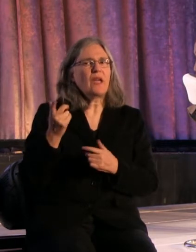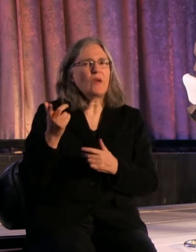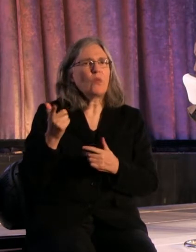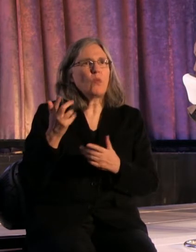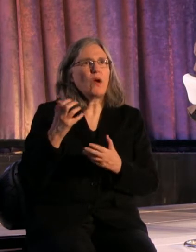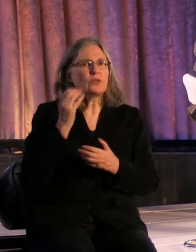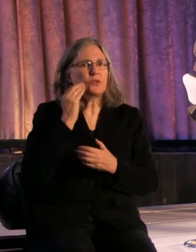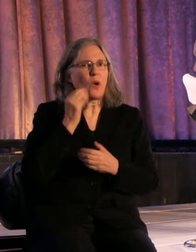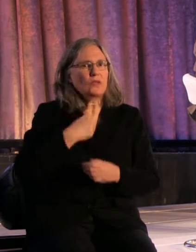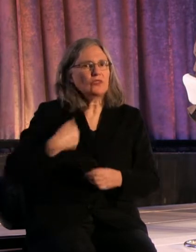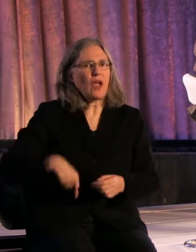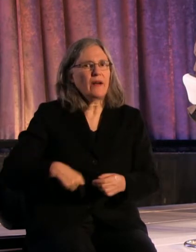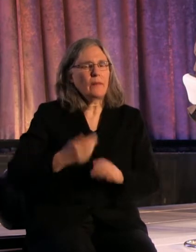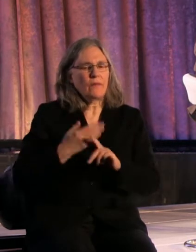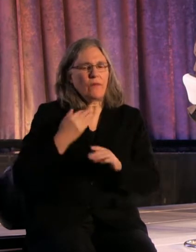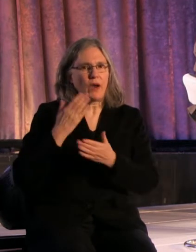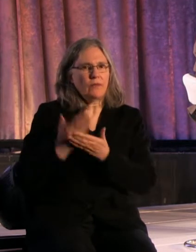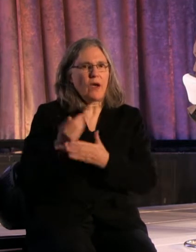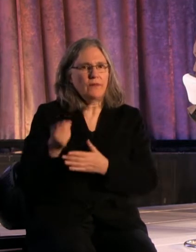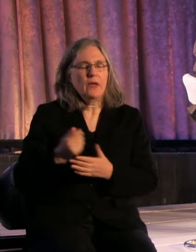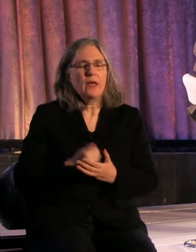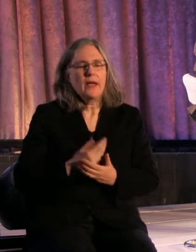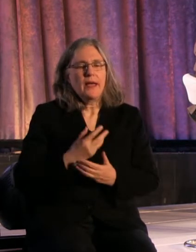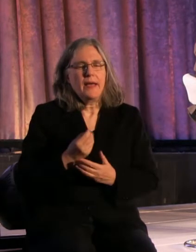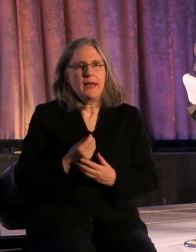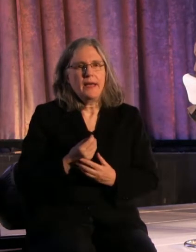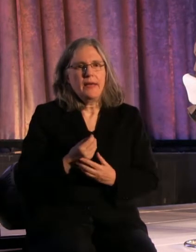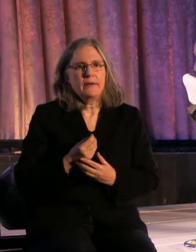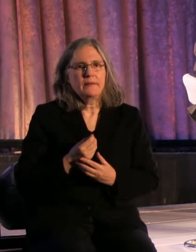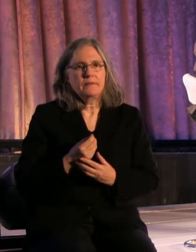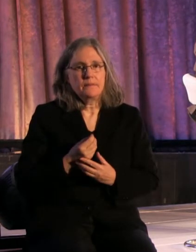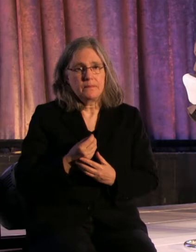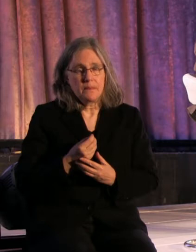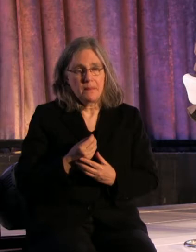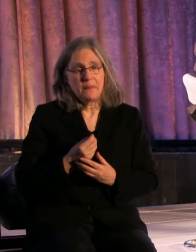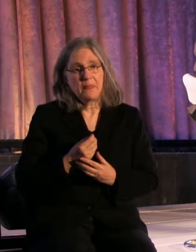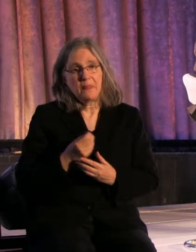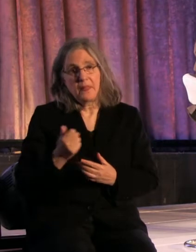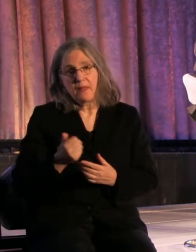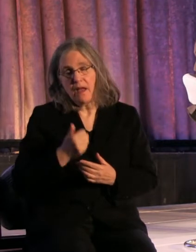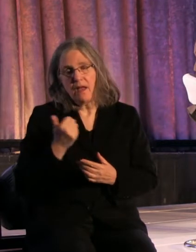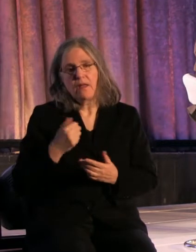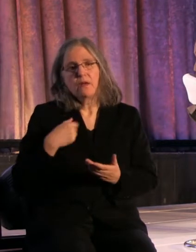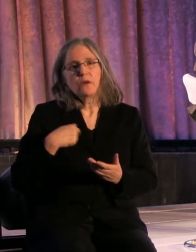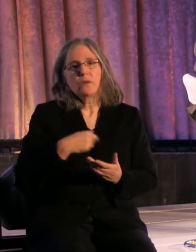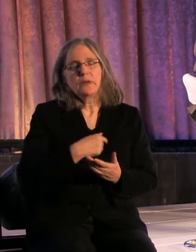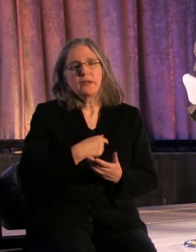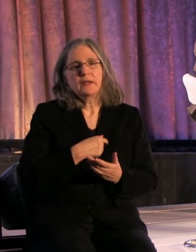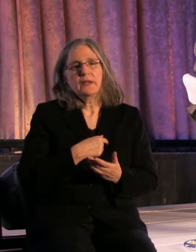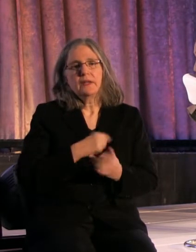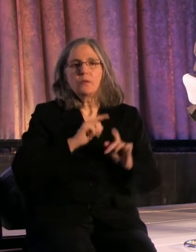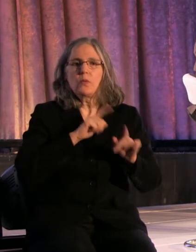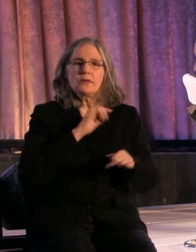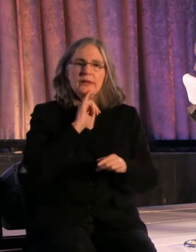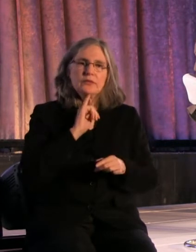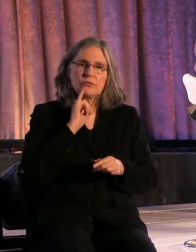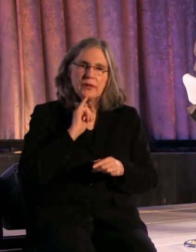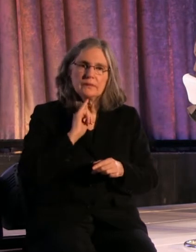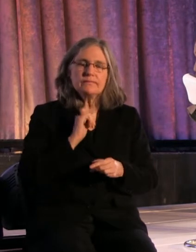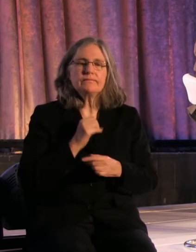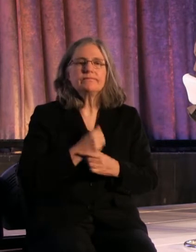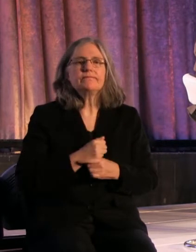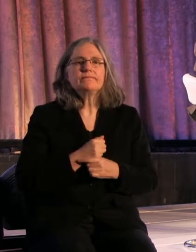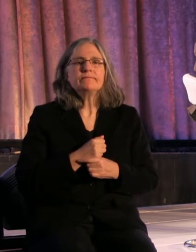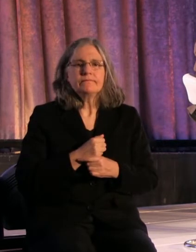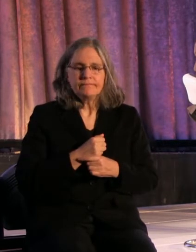know before I got there. And on the other hand, we've been to Israel and to the West